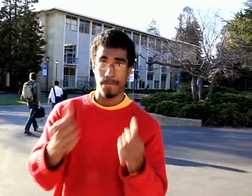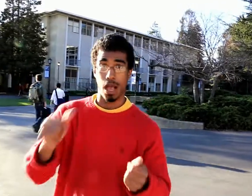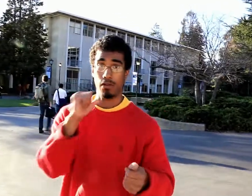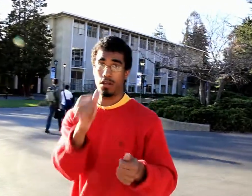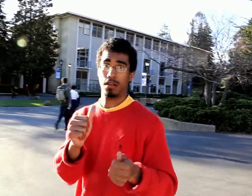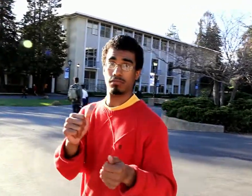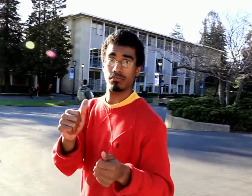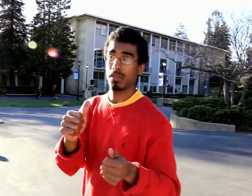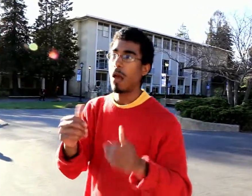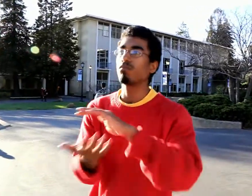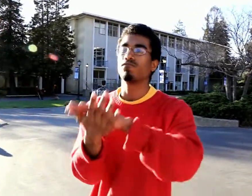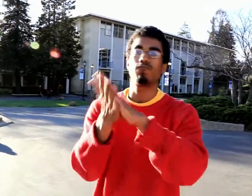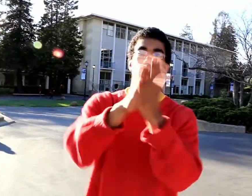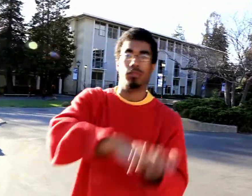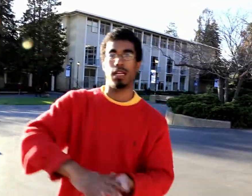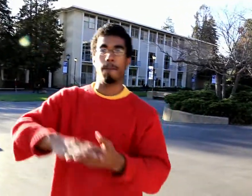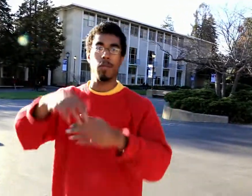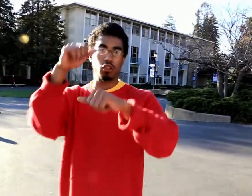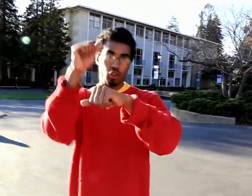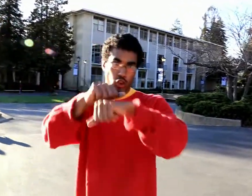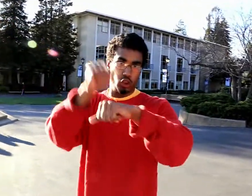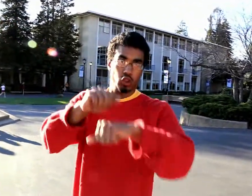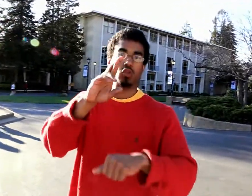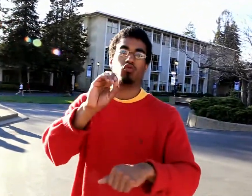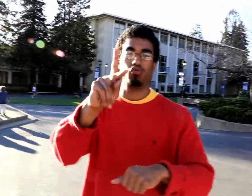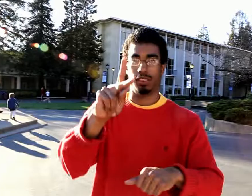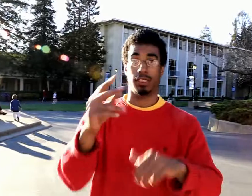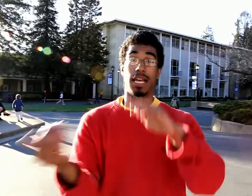And the rock doesn't melt. Instead, it becomes solid rock again.